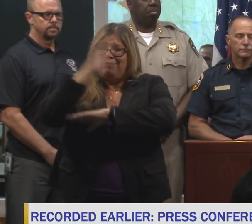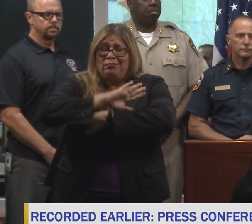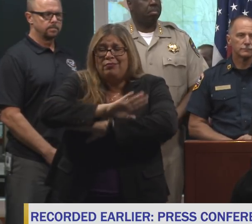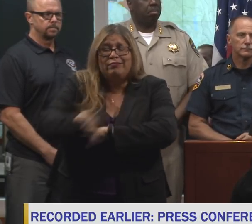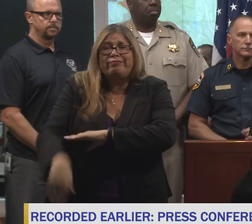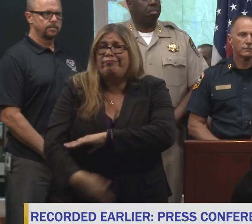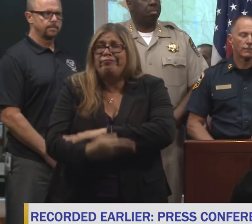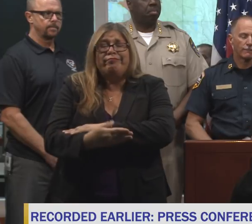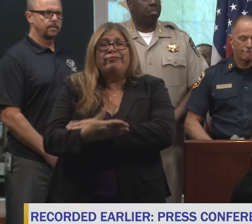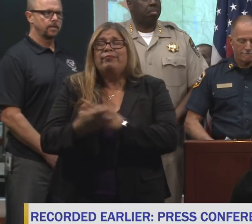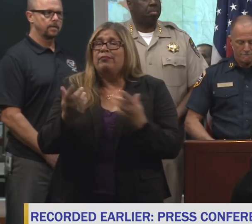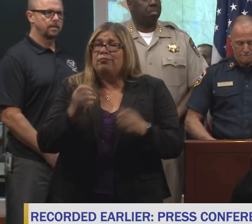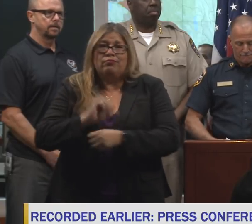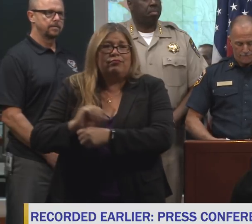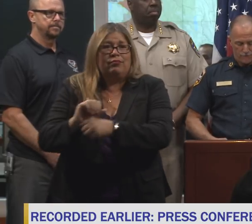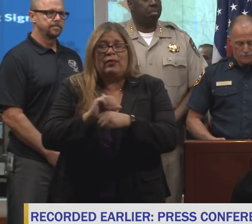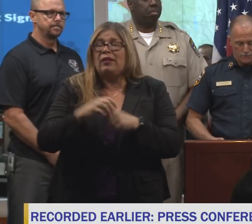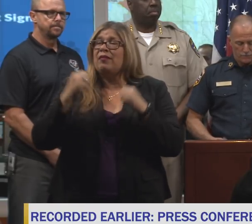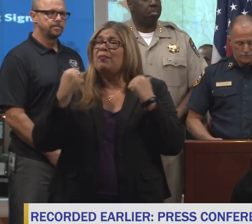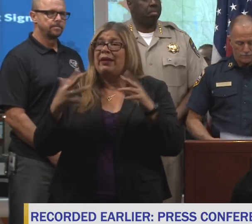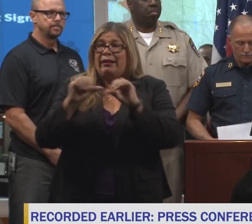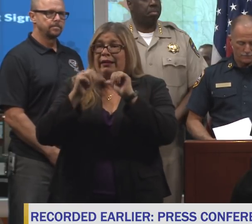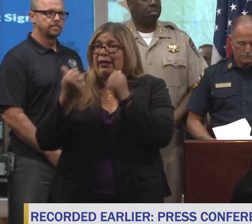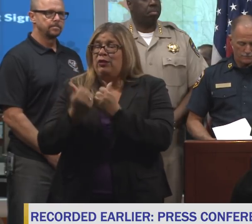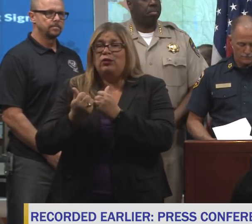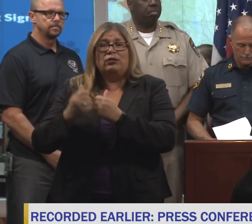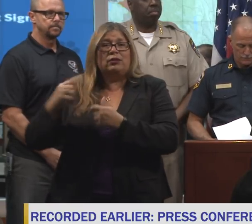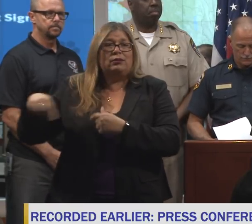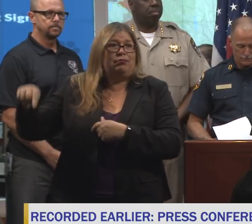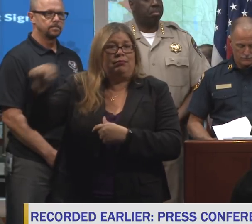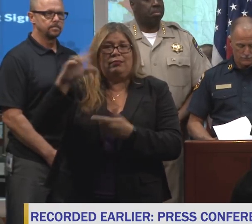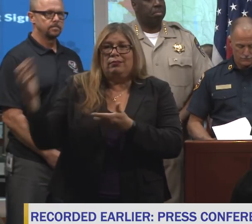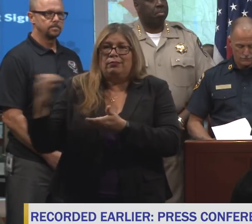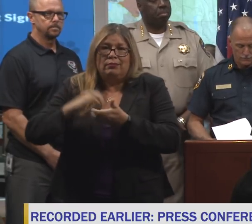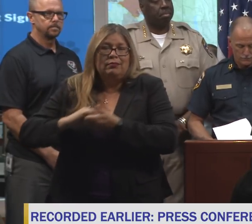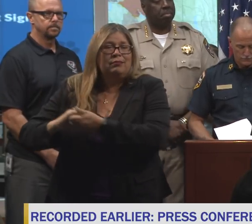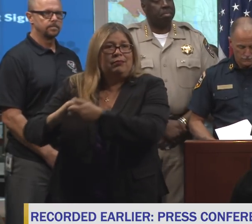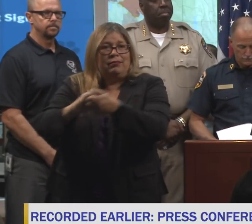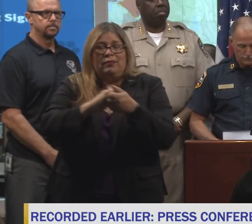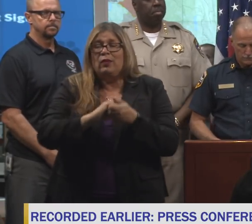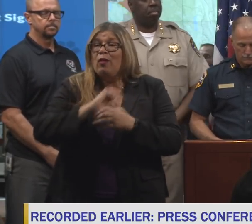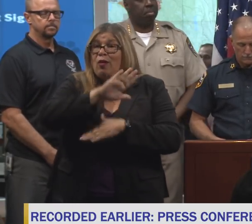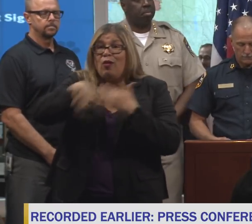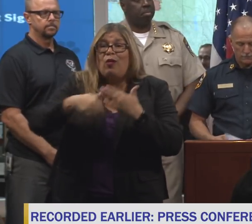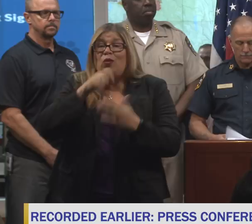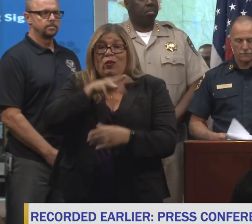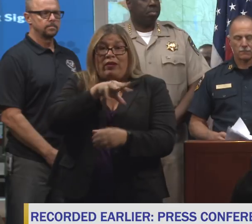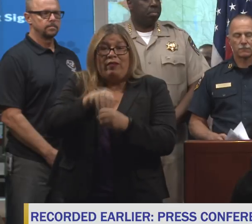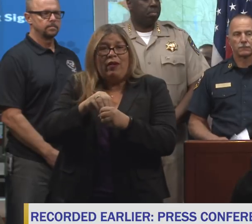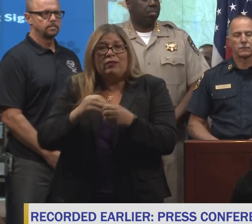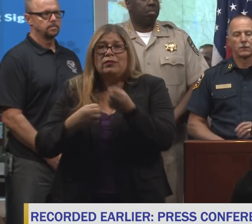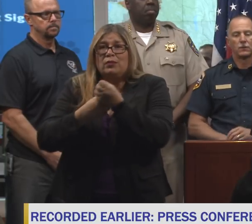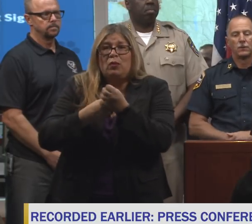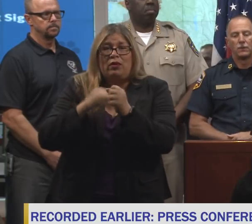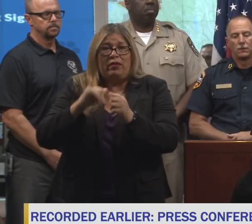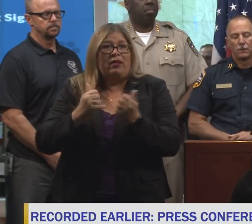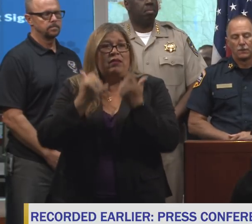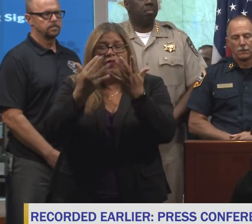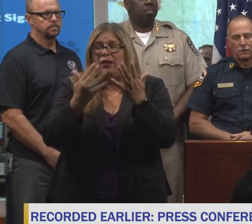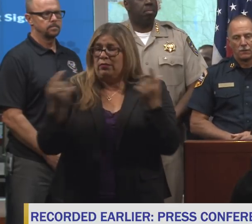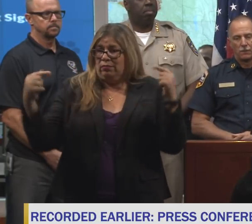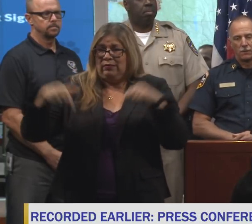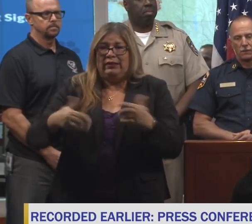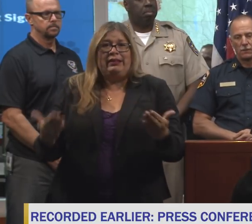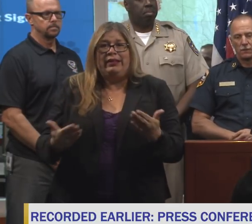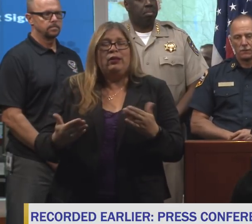There's some multi-agencies. Everybody who has a responsibility in responding to these fires is represented here at every level of